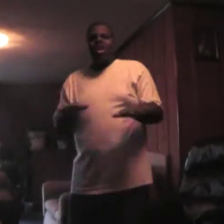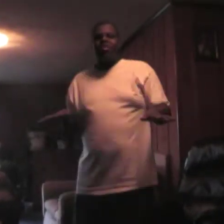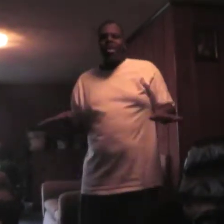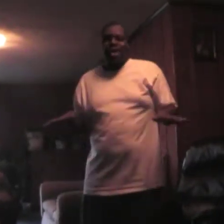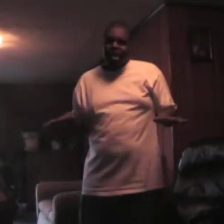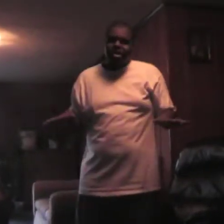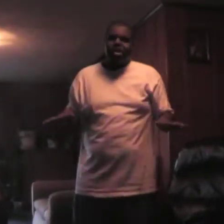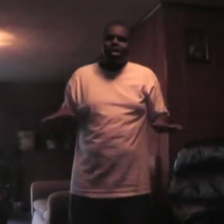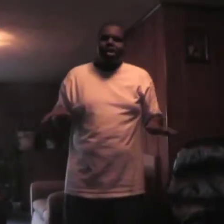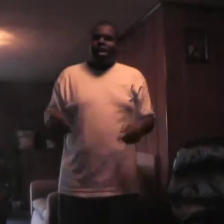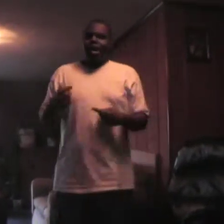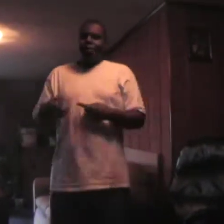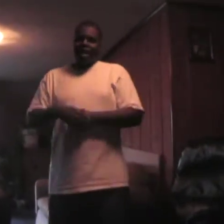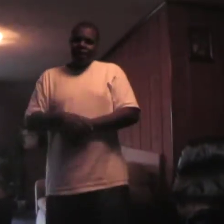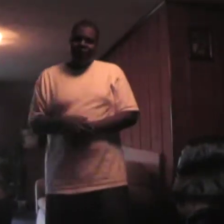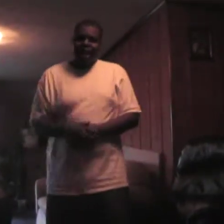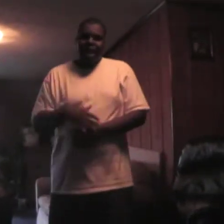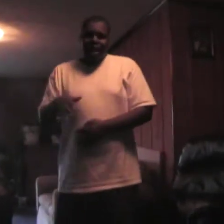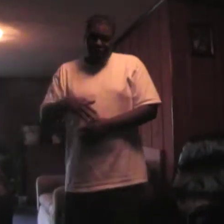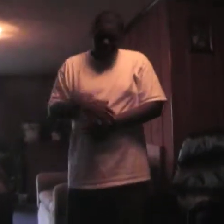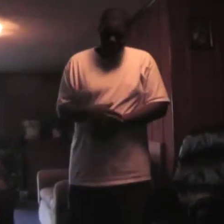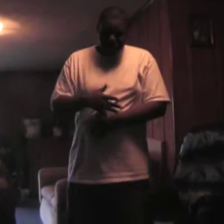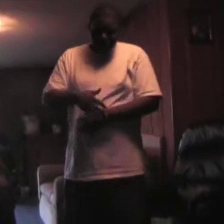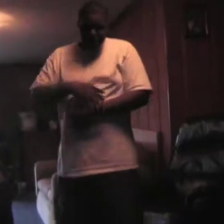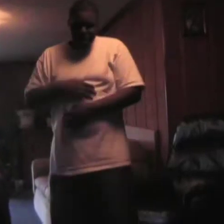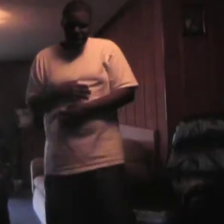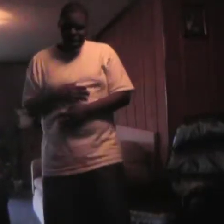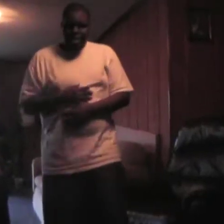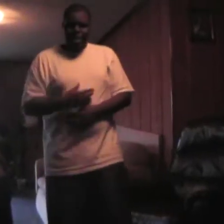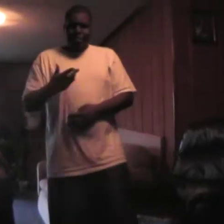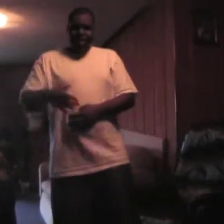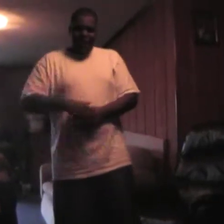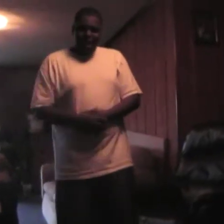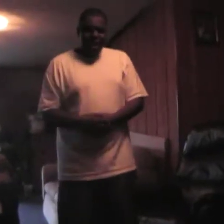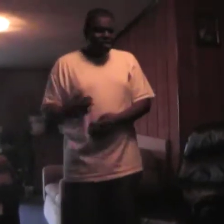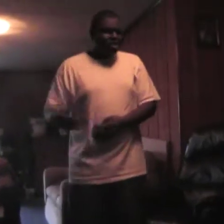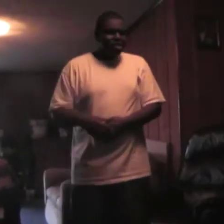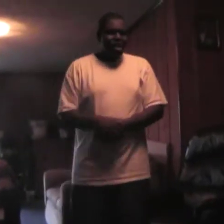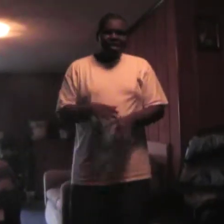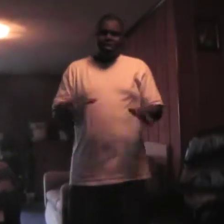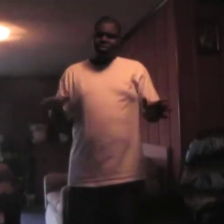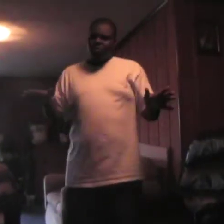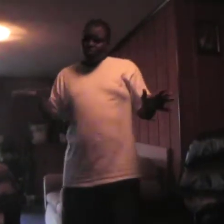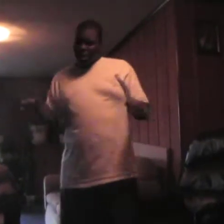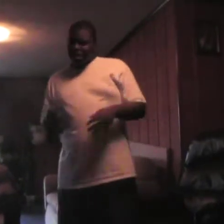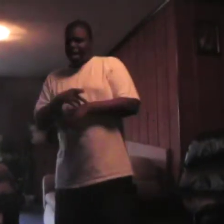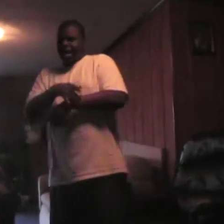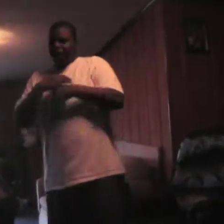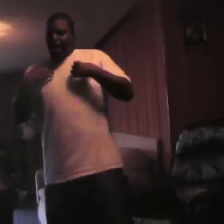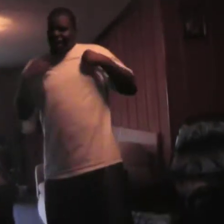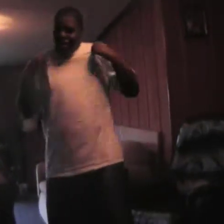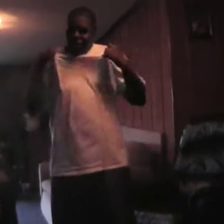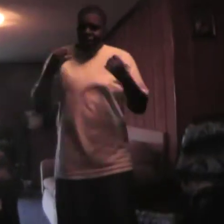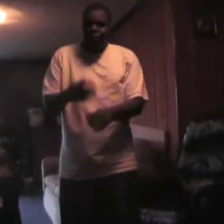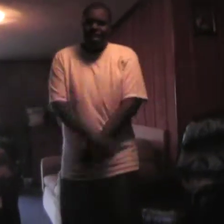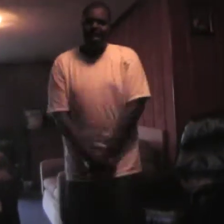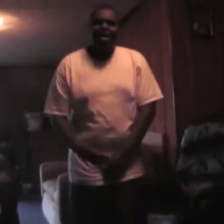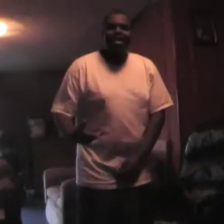very easily. Matter of fact, I'm the beast of the East. Matter of fact, you can take it to the East. And I don't know me, cause